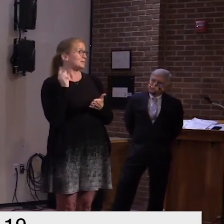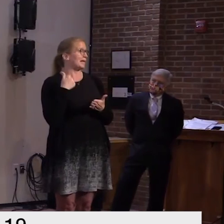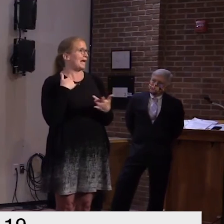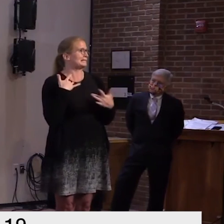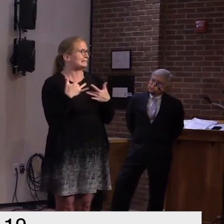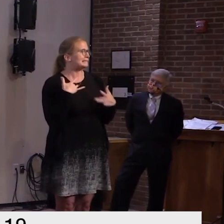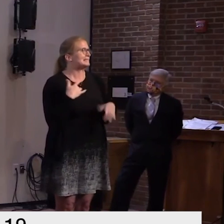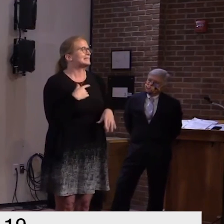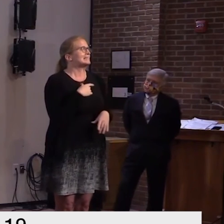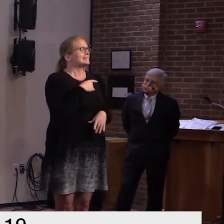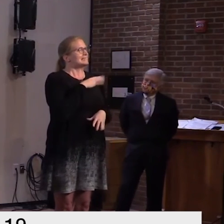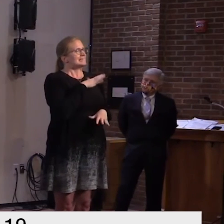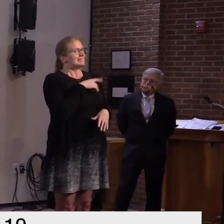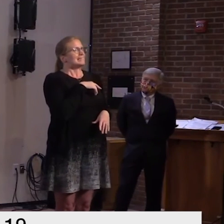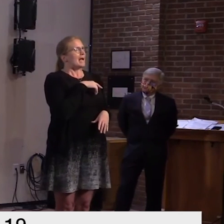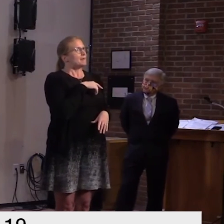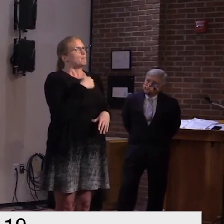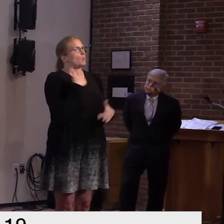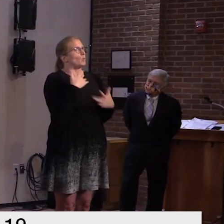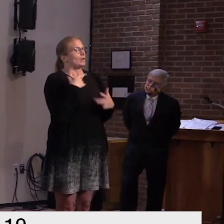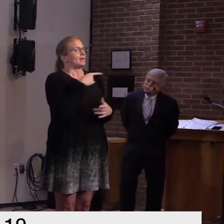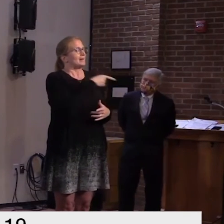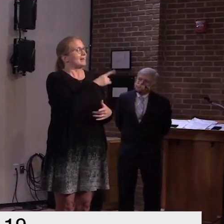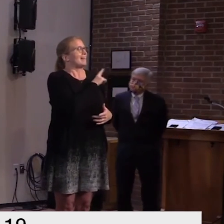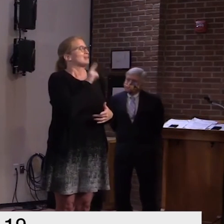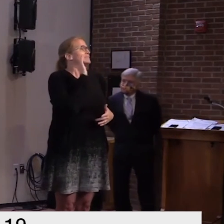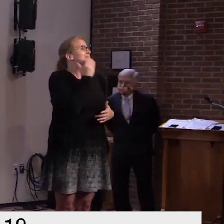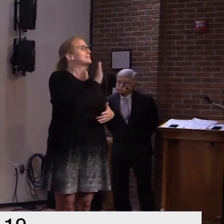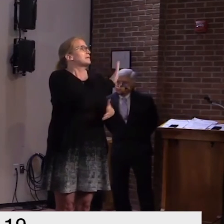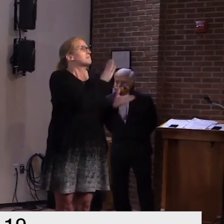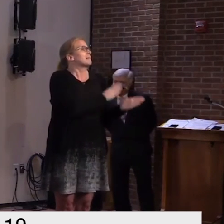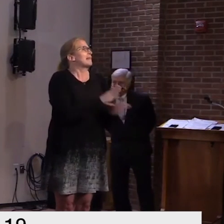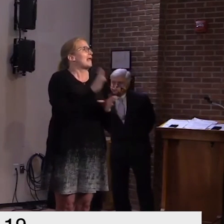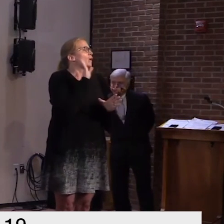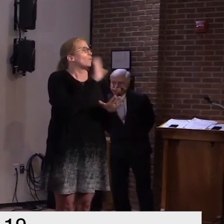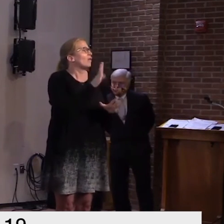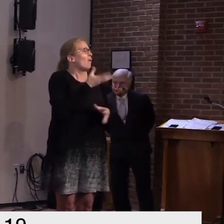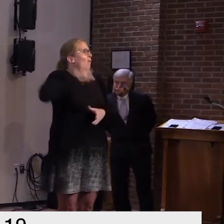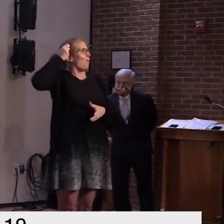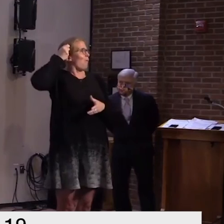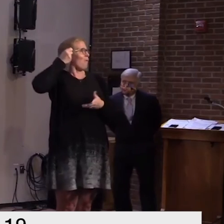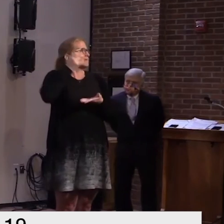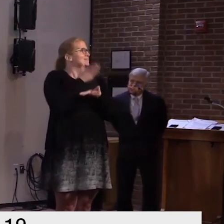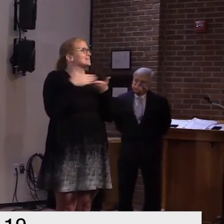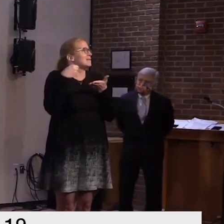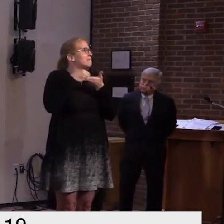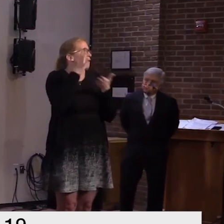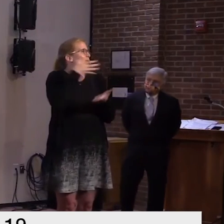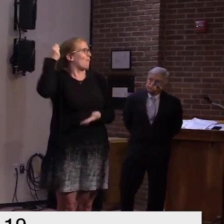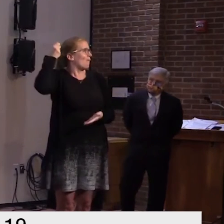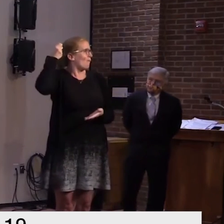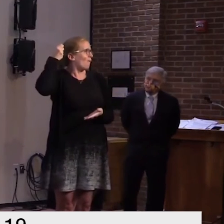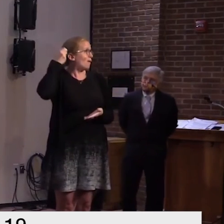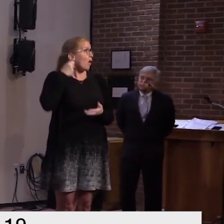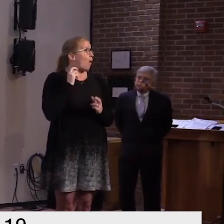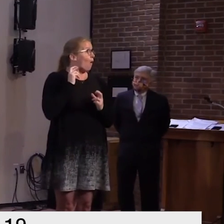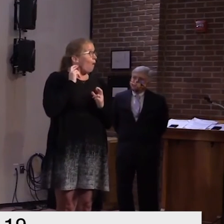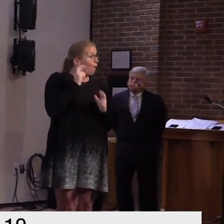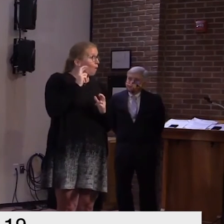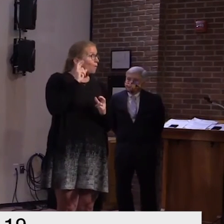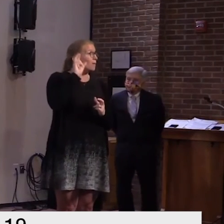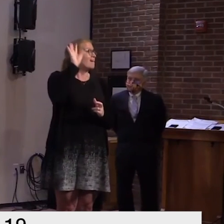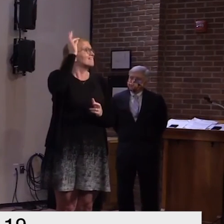hoarding of money uh to keep uh in hopes that the federal guidance would change so they could utilize that for